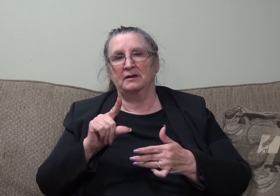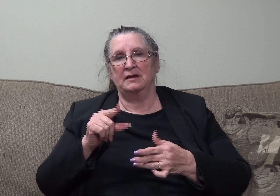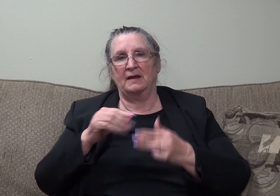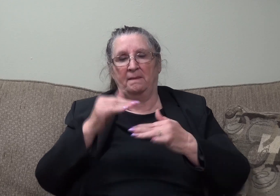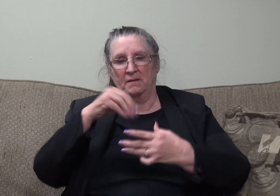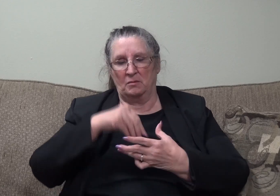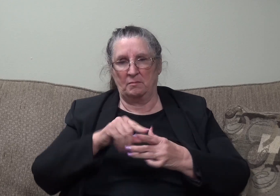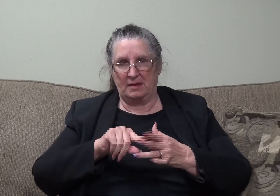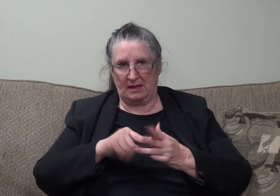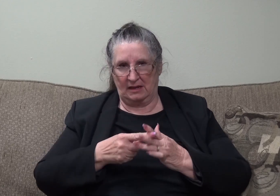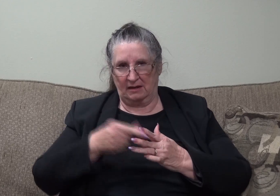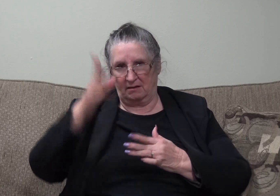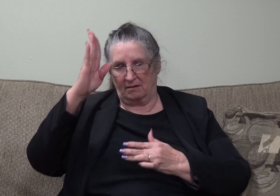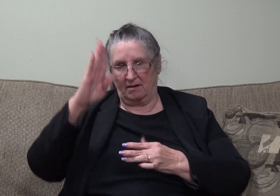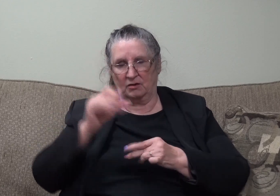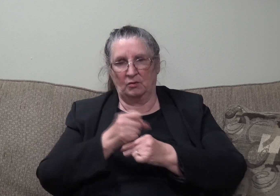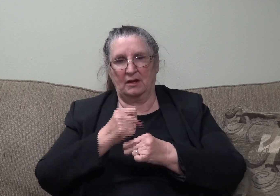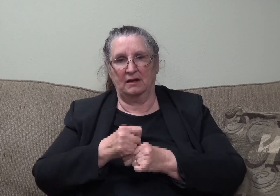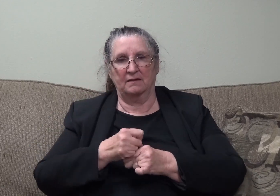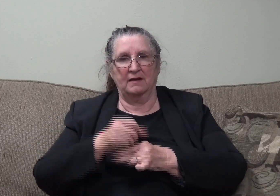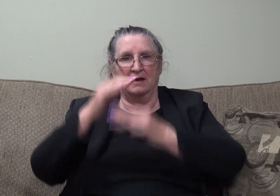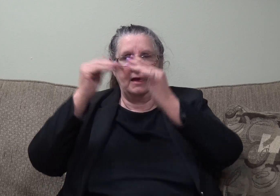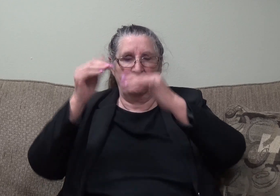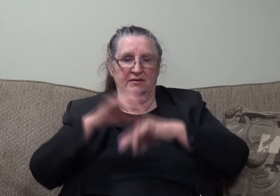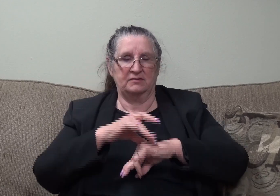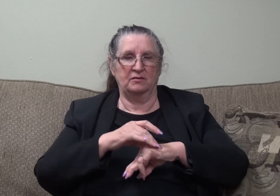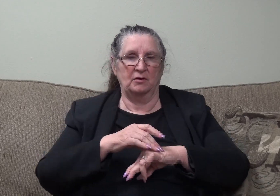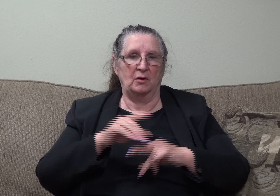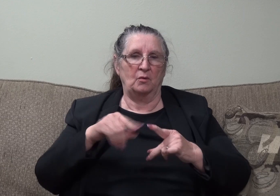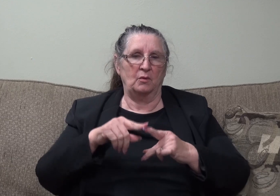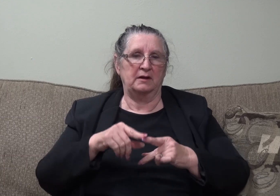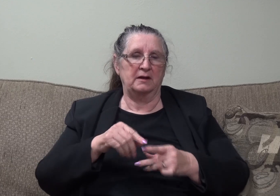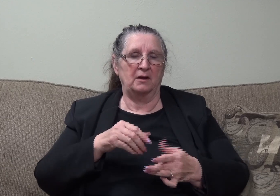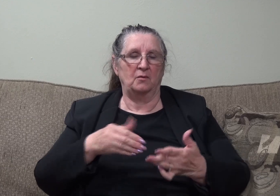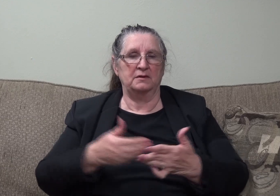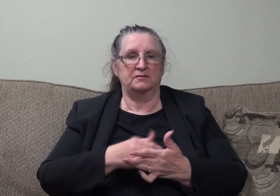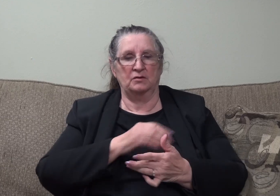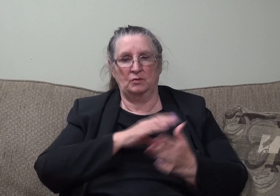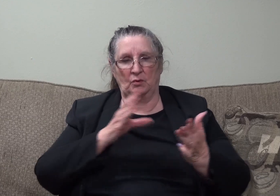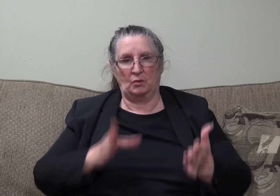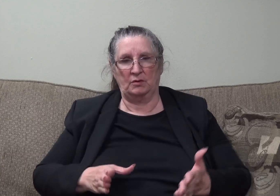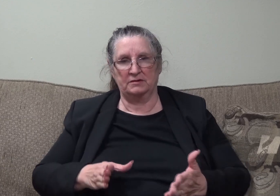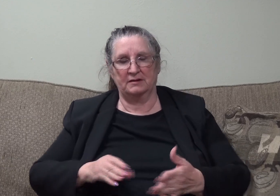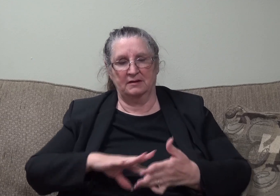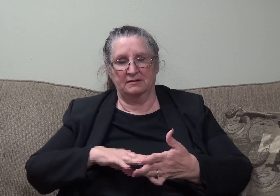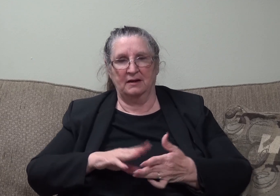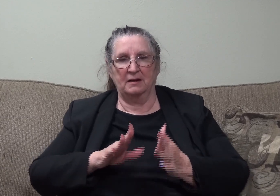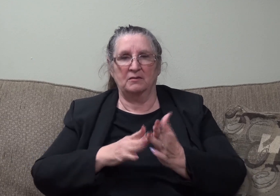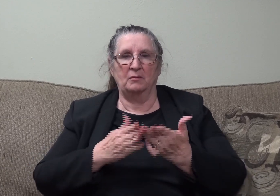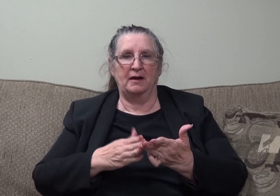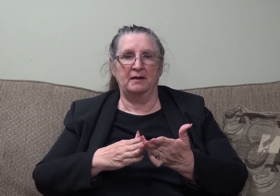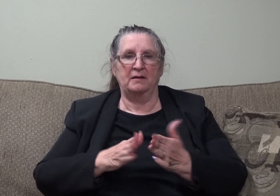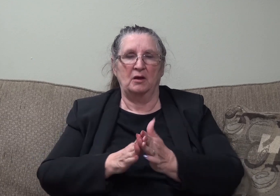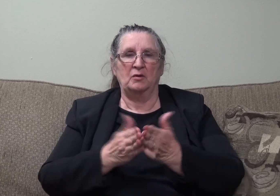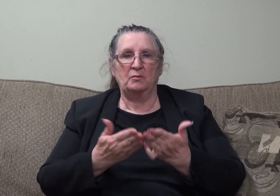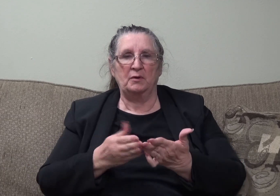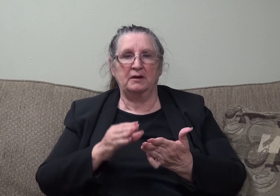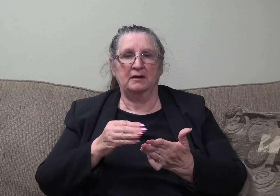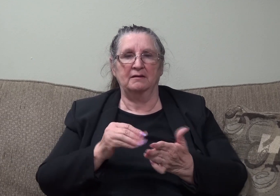So, when I was a new Christian and I was studying the Bible and the book of Genesis for the first time, I had someone,